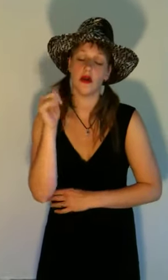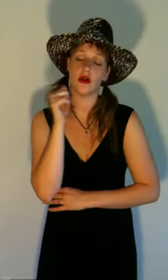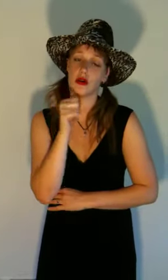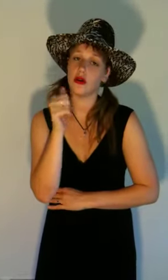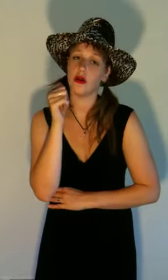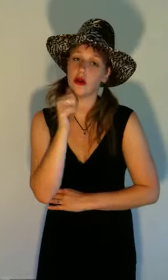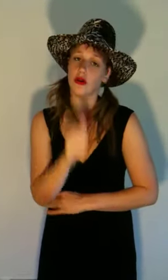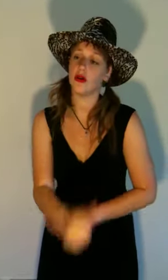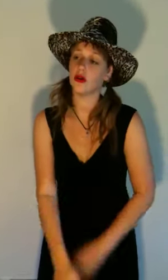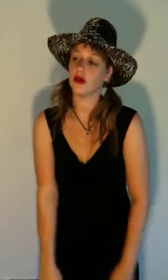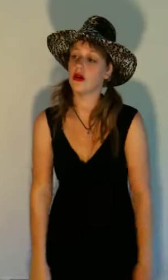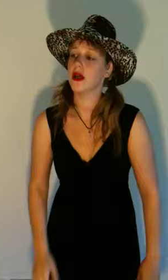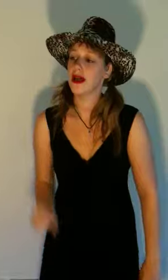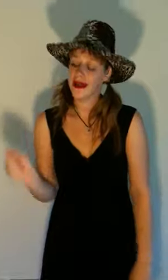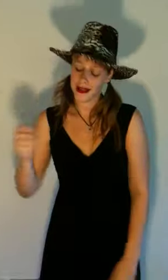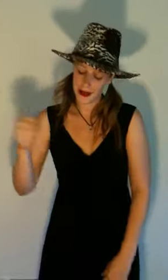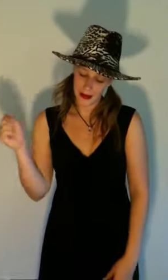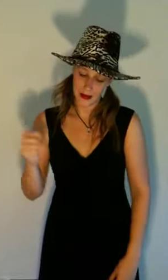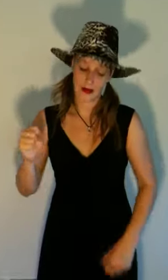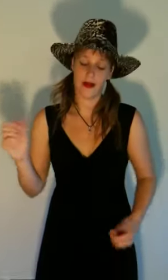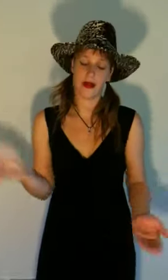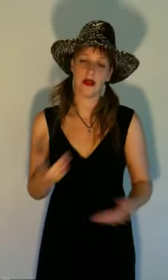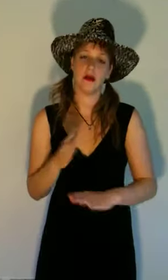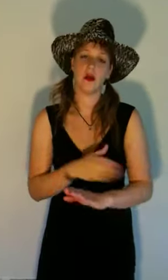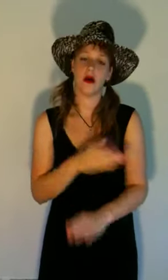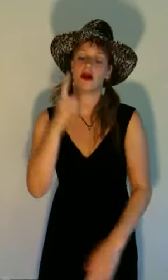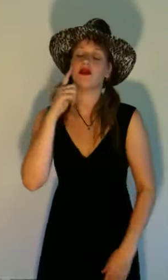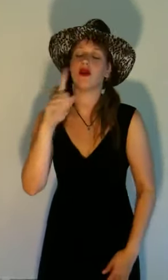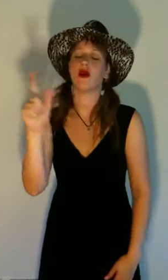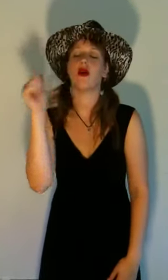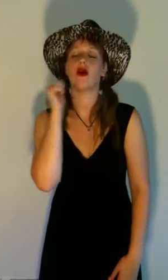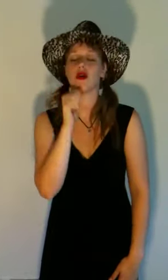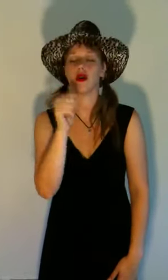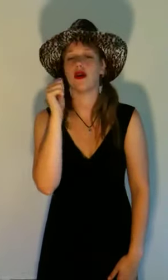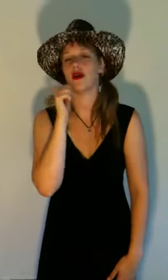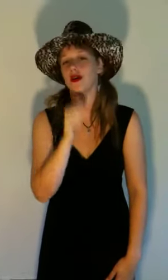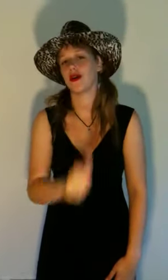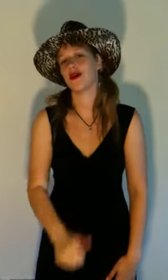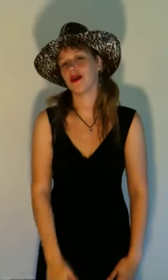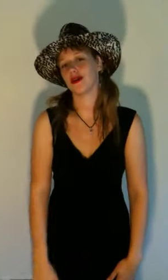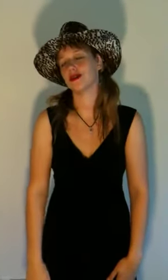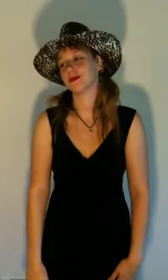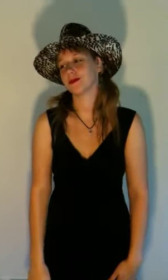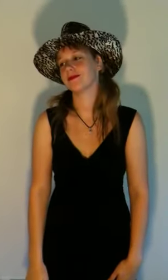Yeah, this one's for the girls I'll to you